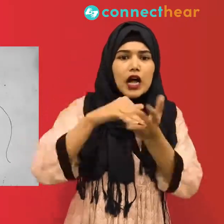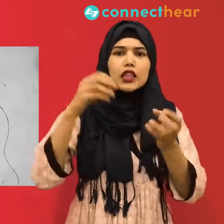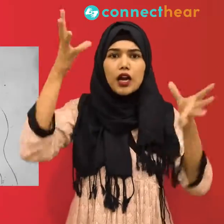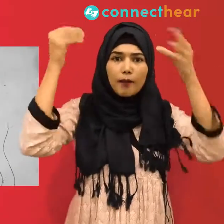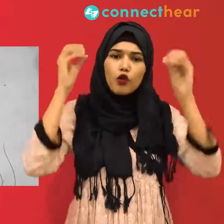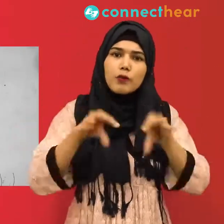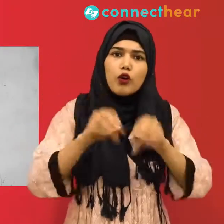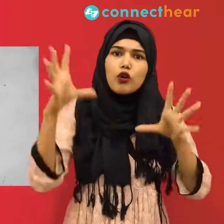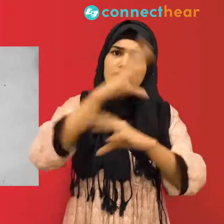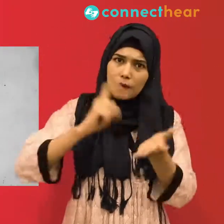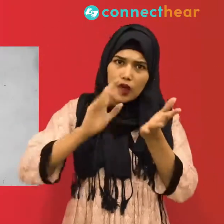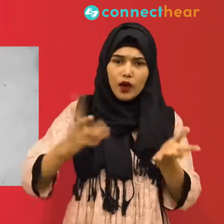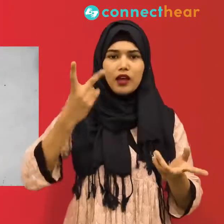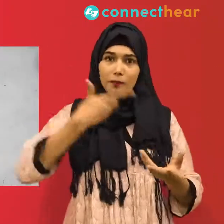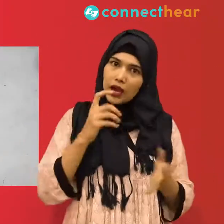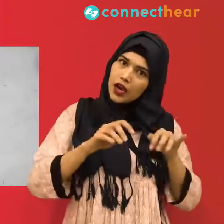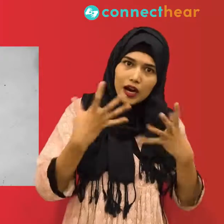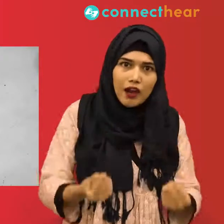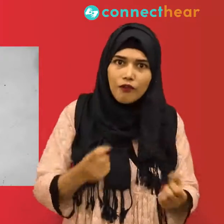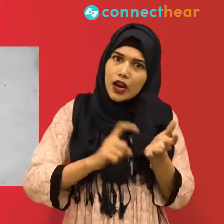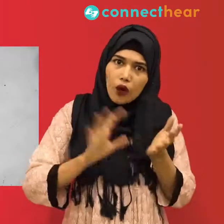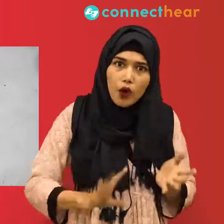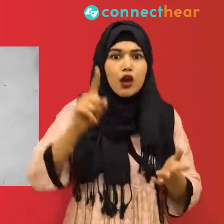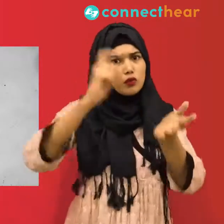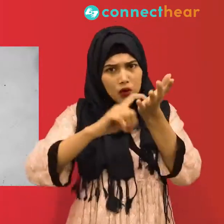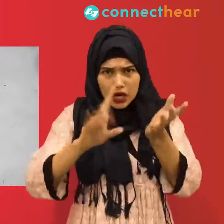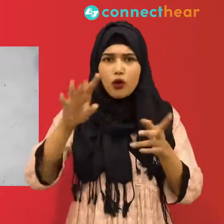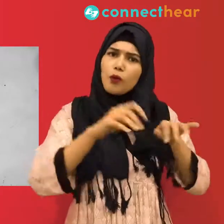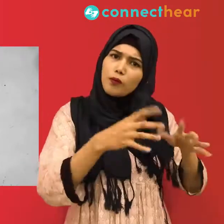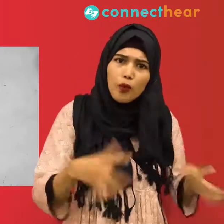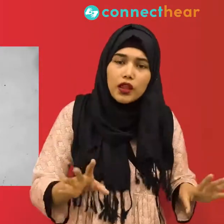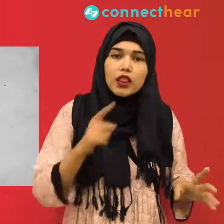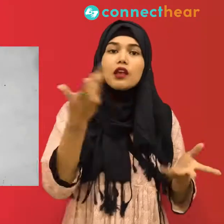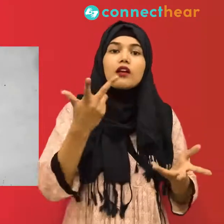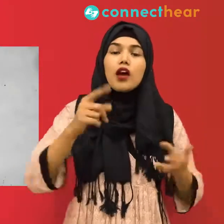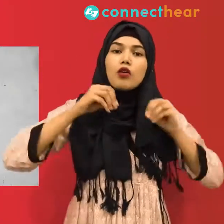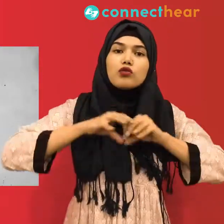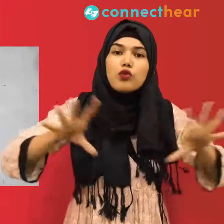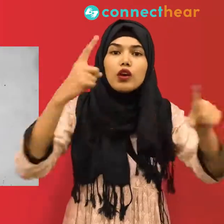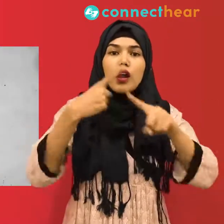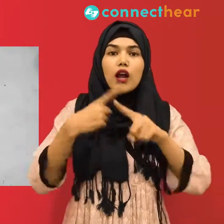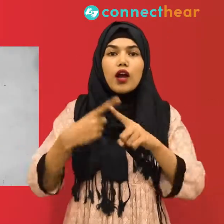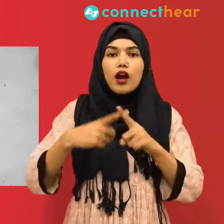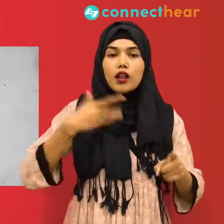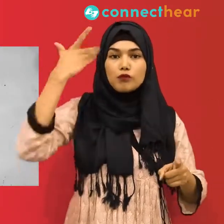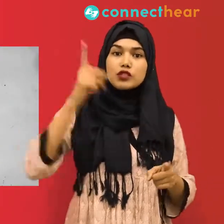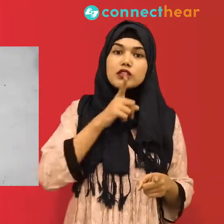citation for the very same wiki information, making it much harder to debunk. Recent advances in communication